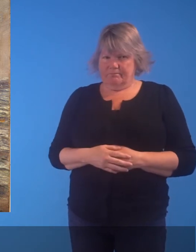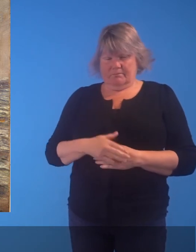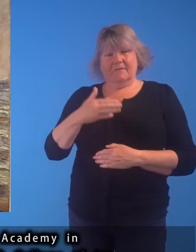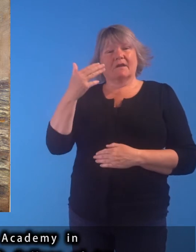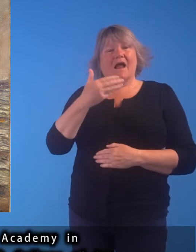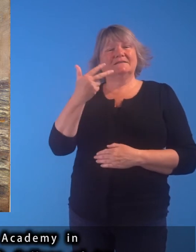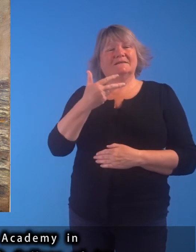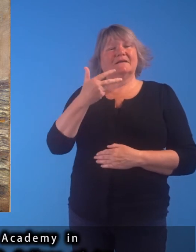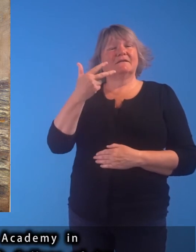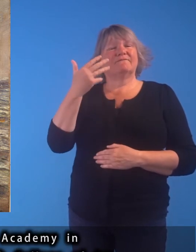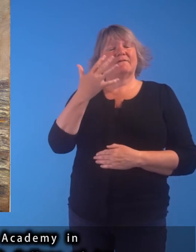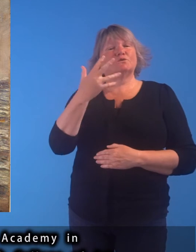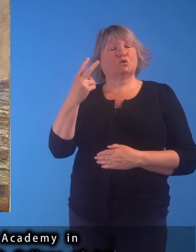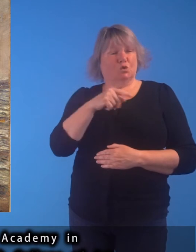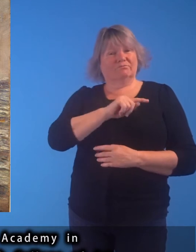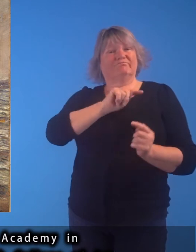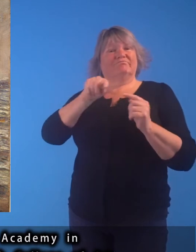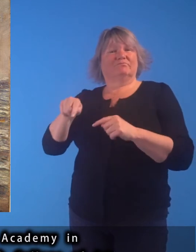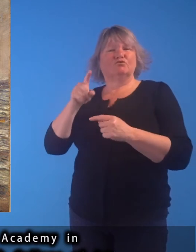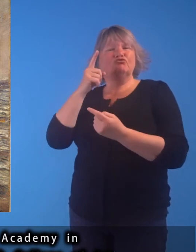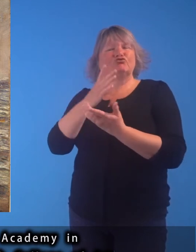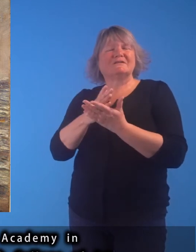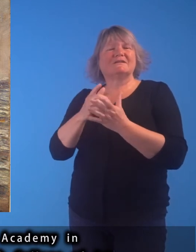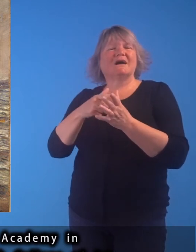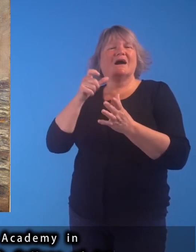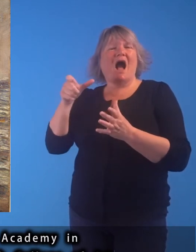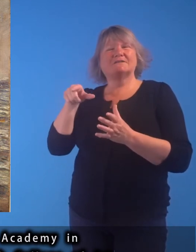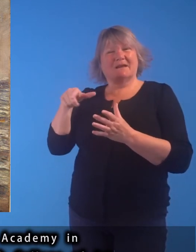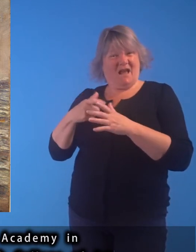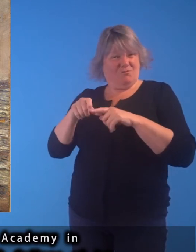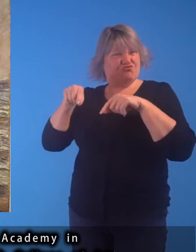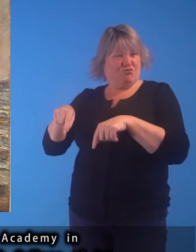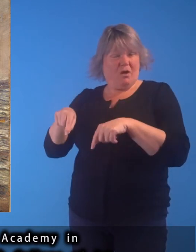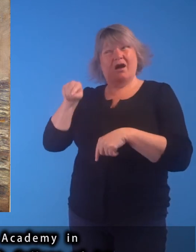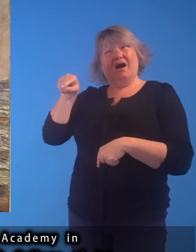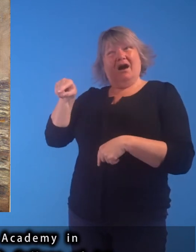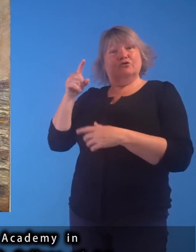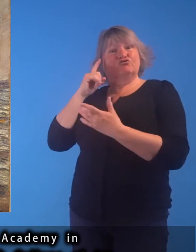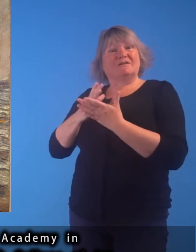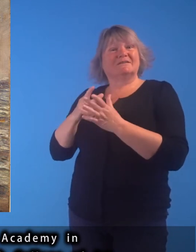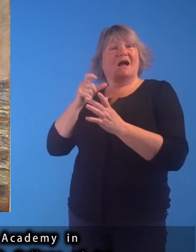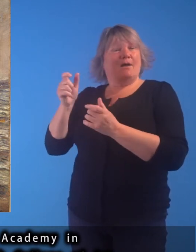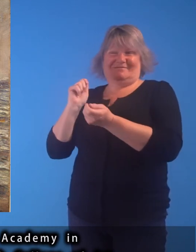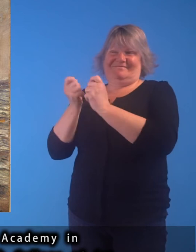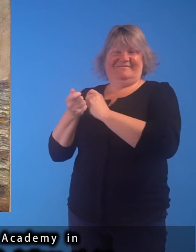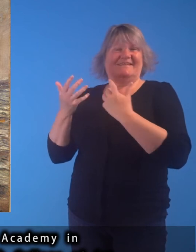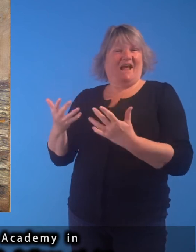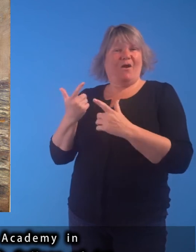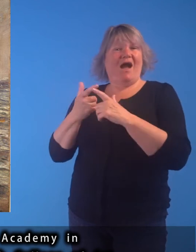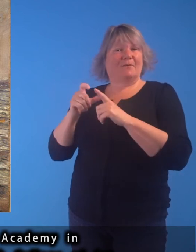In 1852, he entered the Trustees Academy in Edinburgh, the forerunner of Edinburgh College of